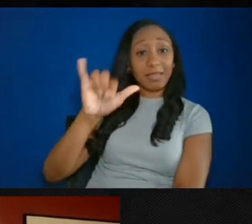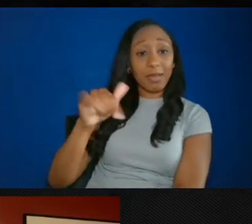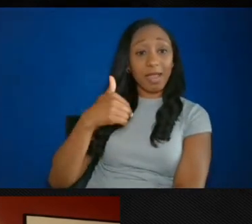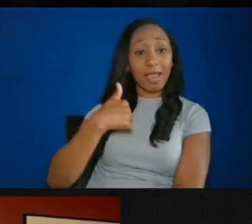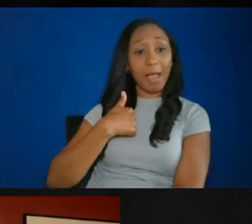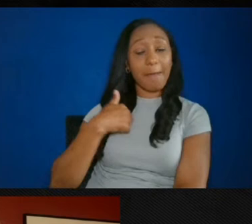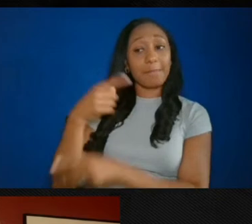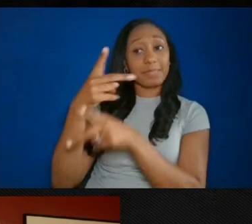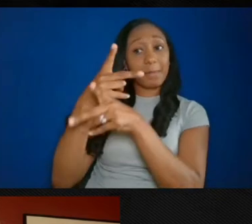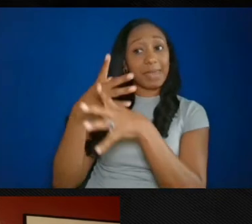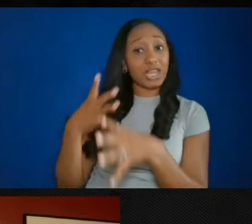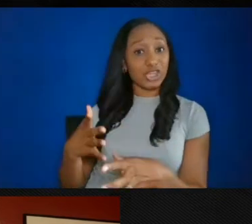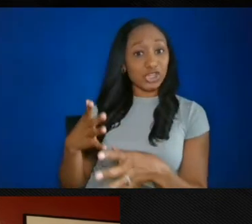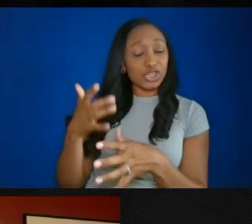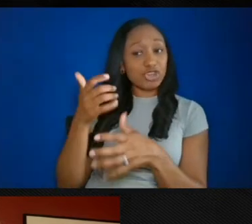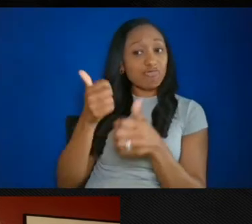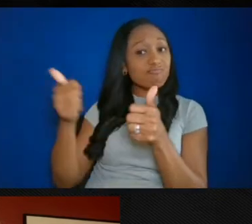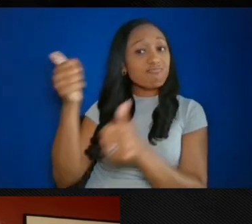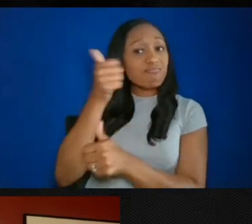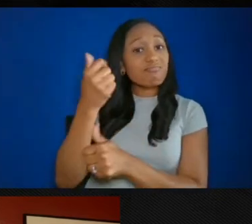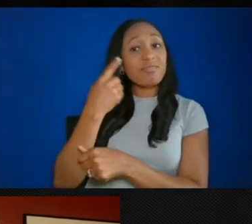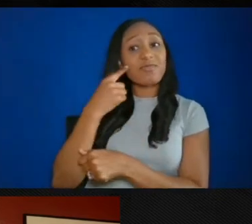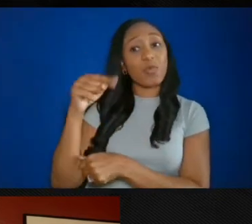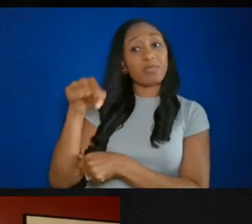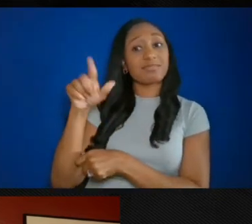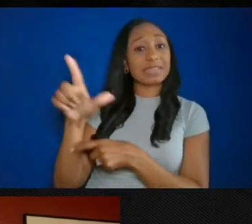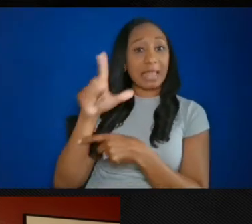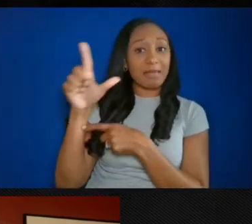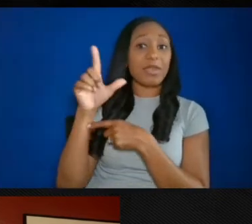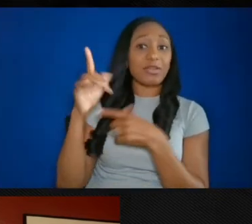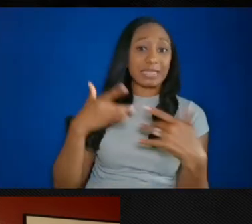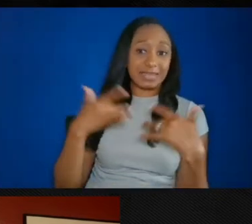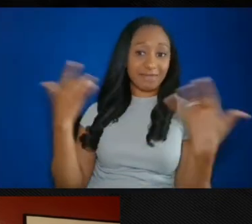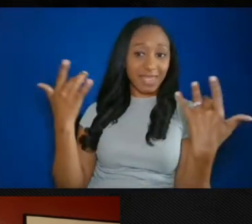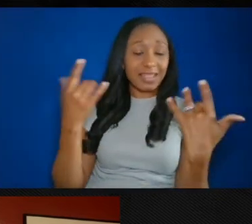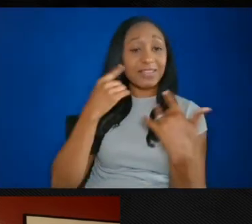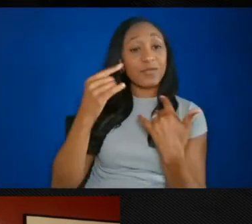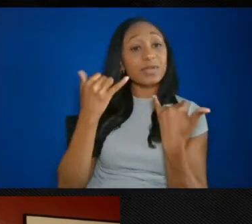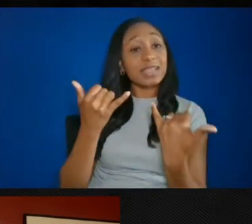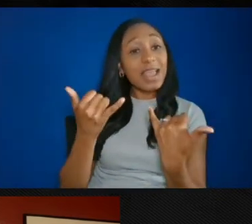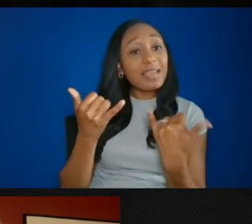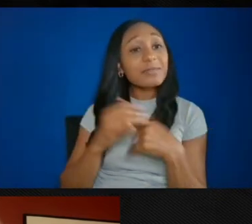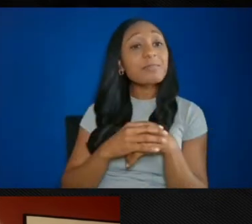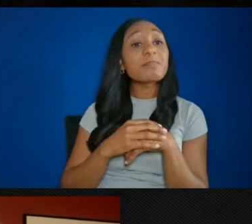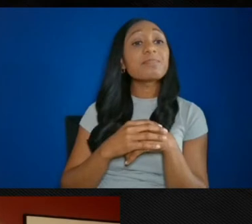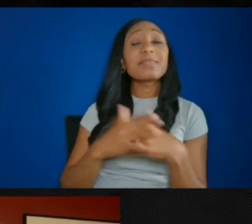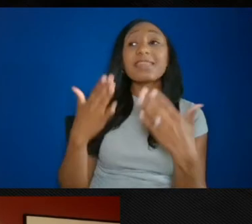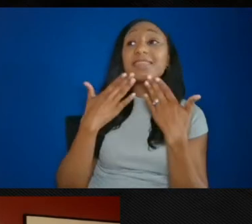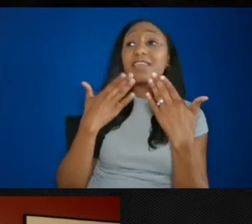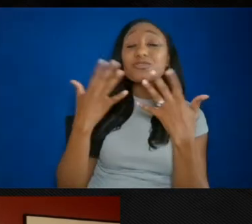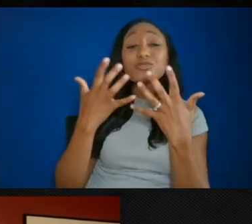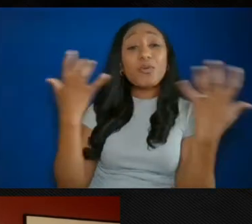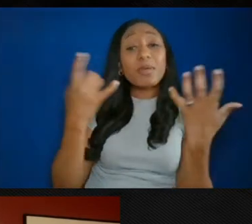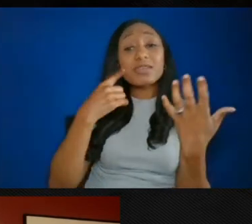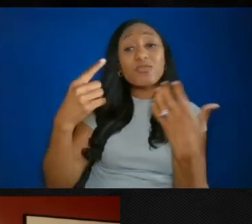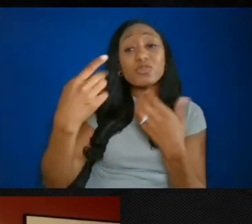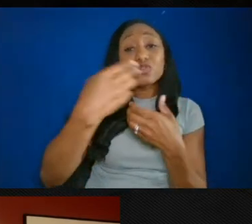Services for Programs and Outreach at the Enoch Frappery Library. Thank you so very much for joining us for the June edition